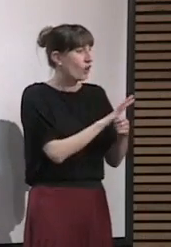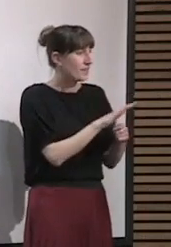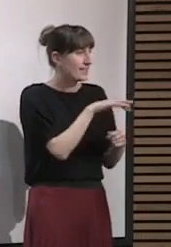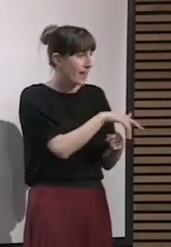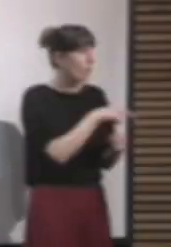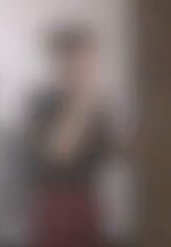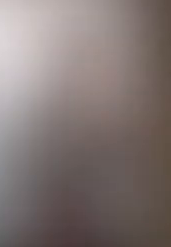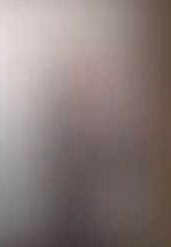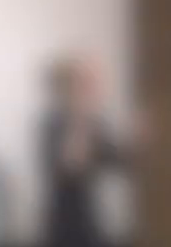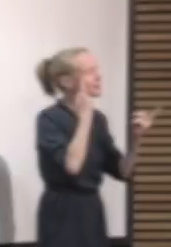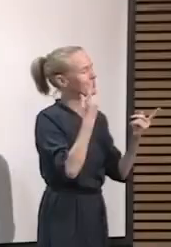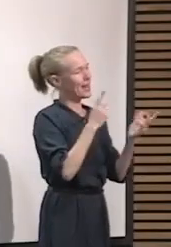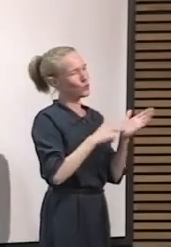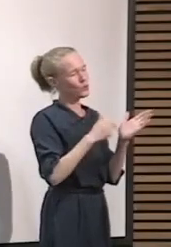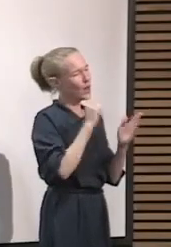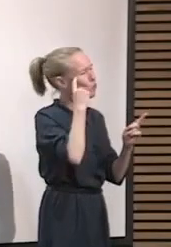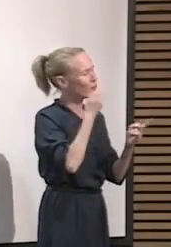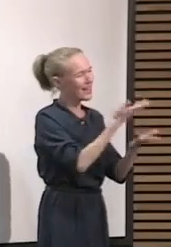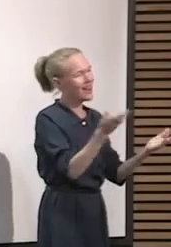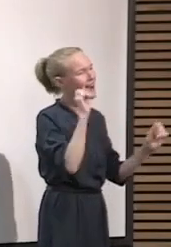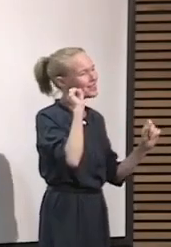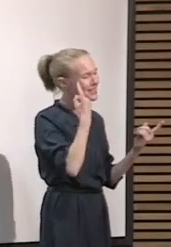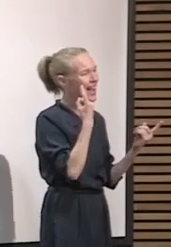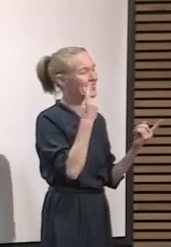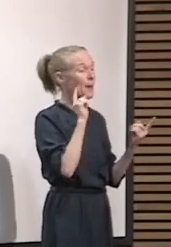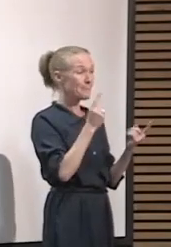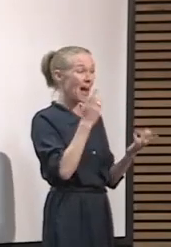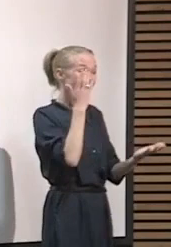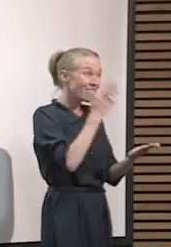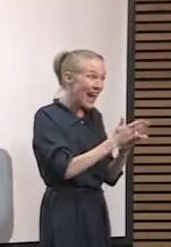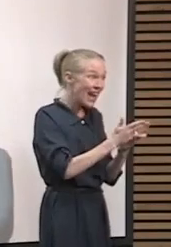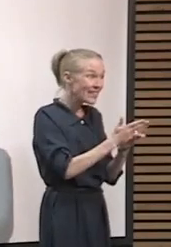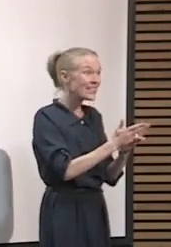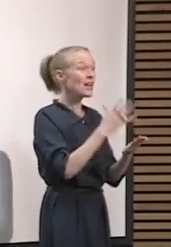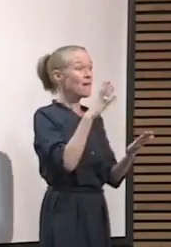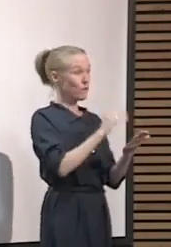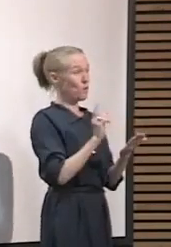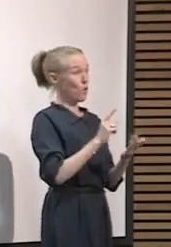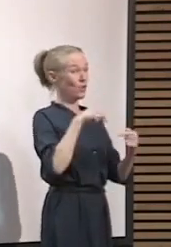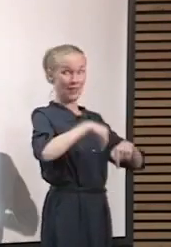that and I will definitely come back to you on that one. There is one source of truth though when it comes to these things and that's the announcements we make here.